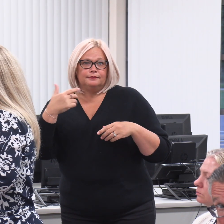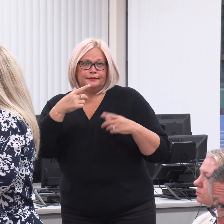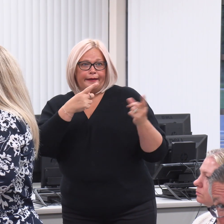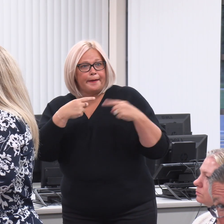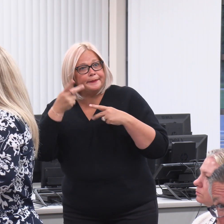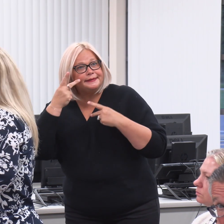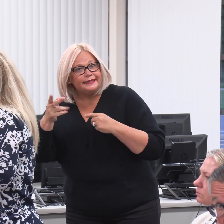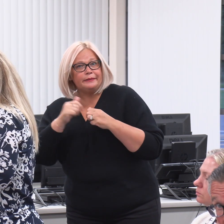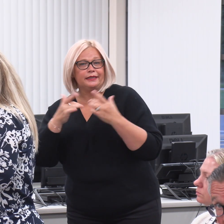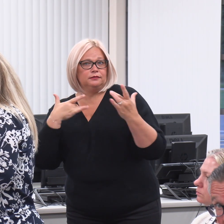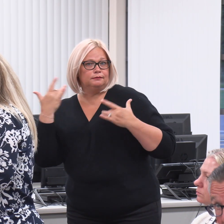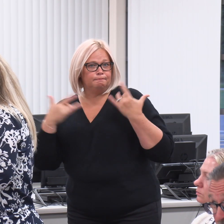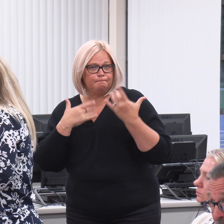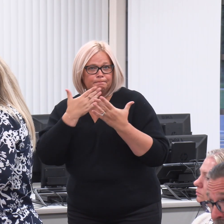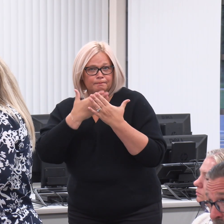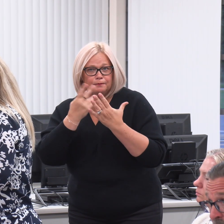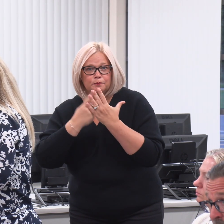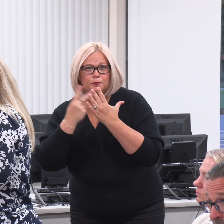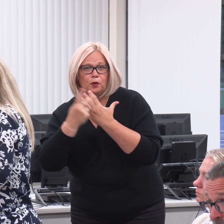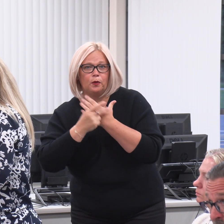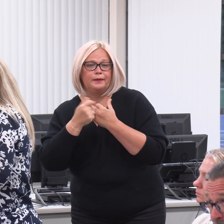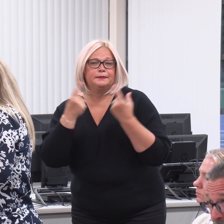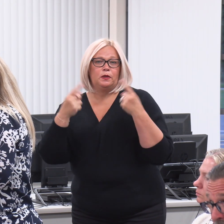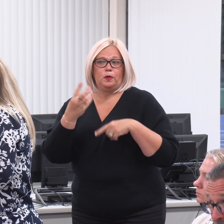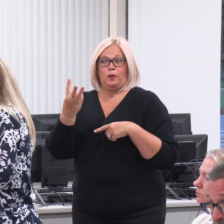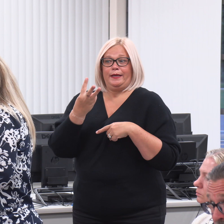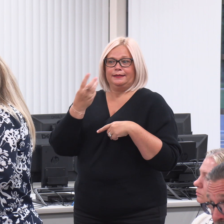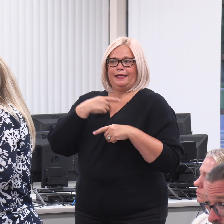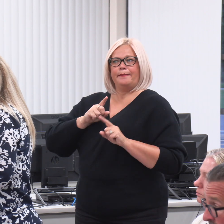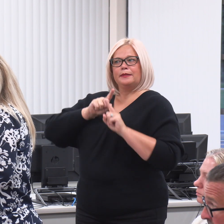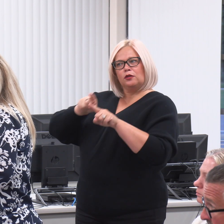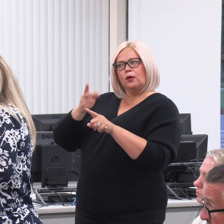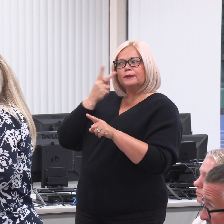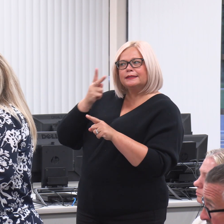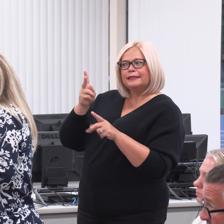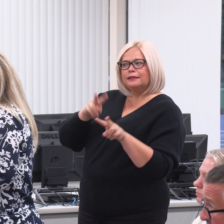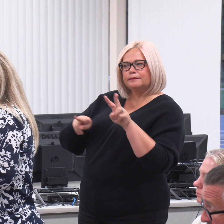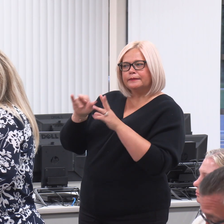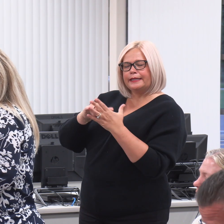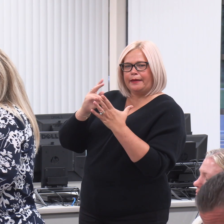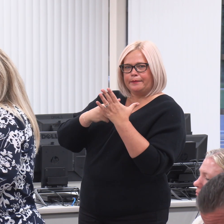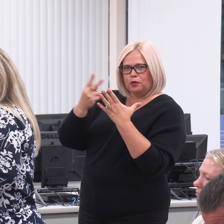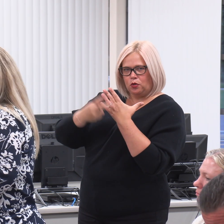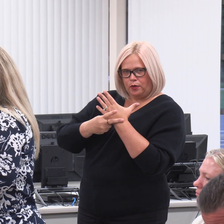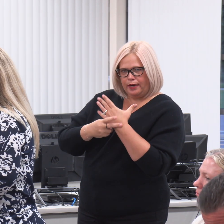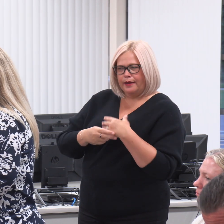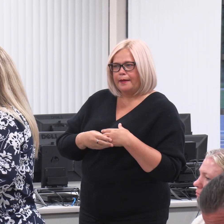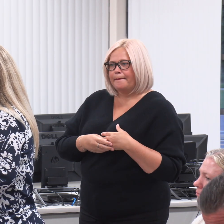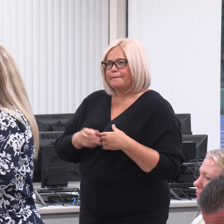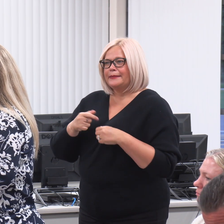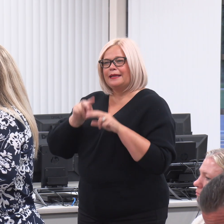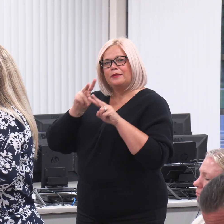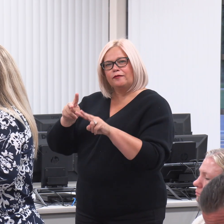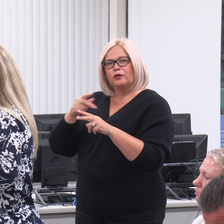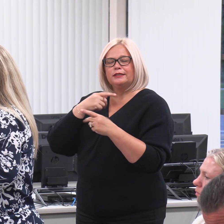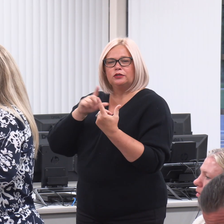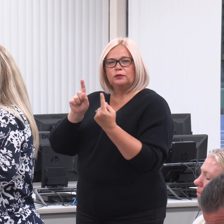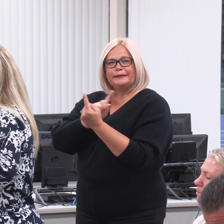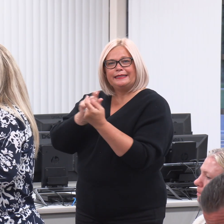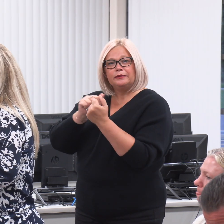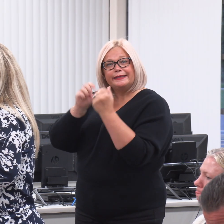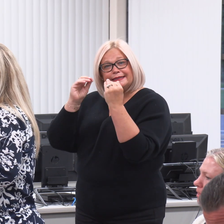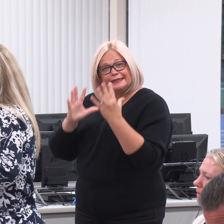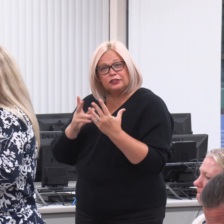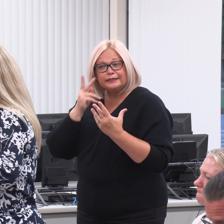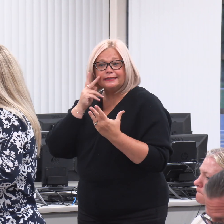a lot to offer. So I'm going to go check that out on Wednesday as this week coming up. I'm looking forward to getting to meet with the